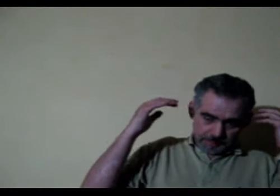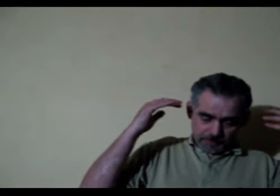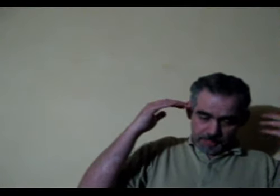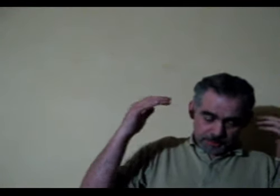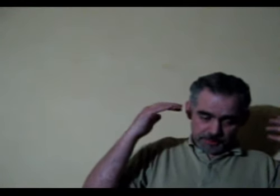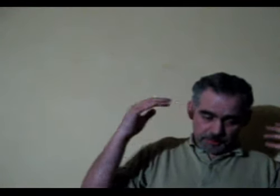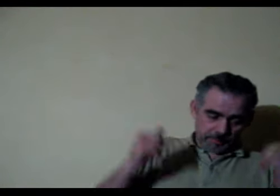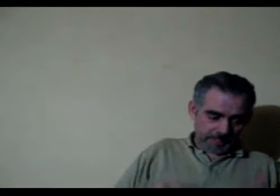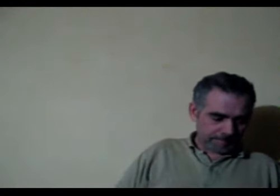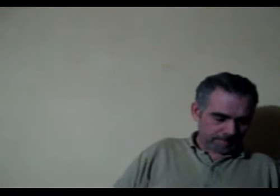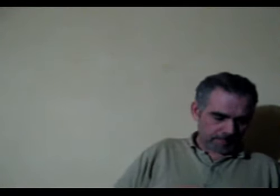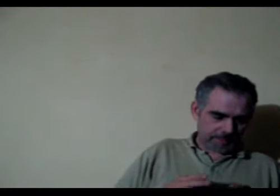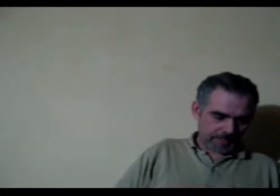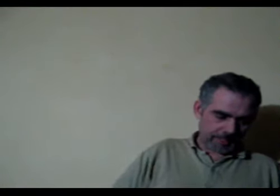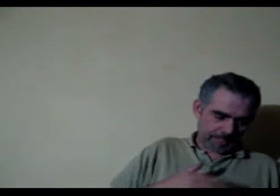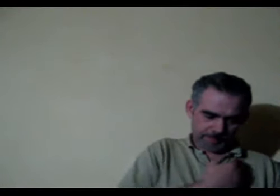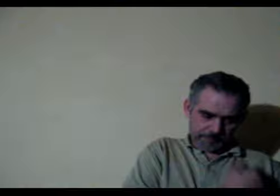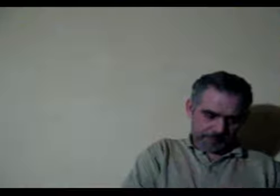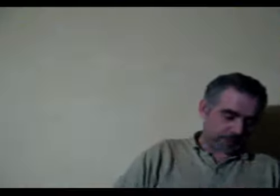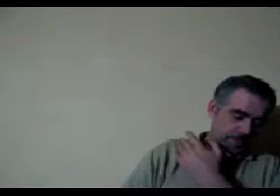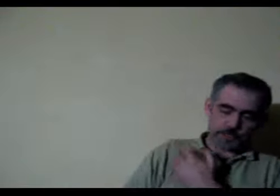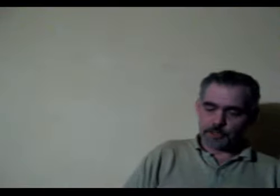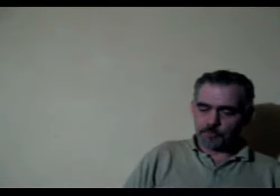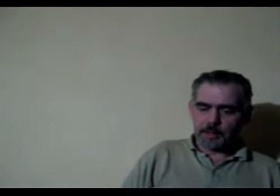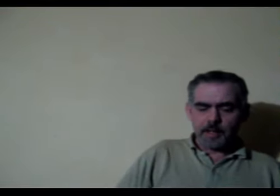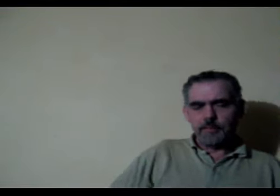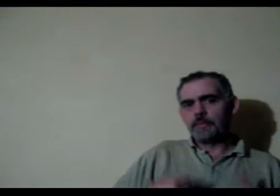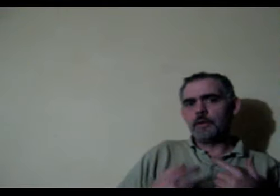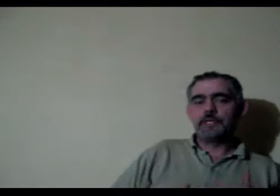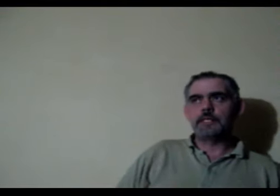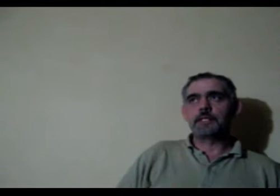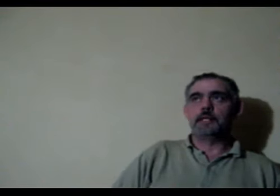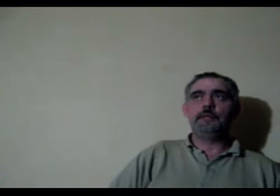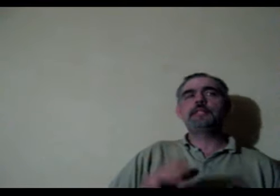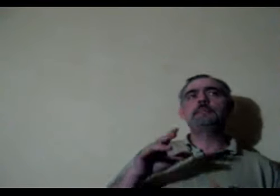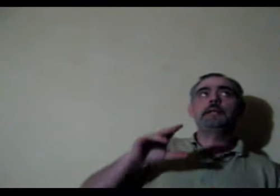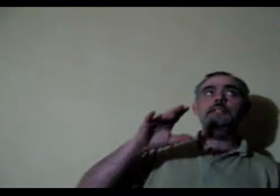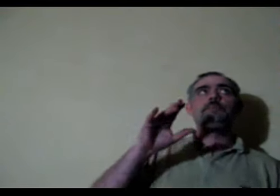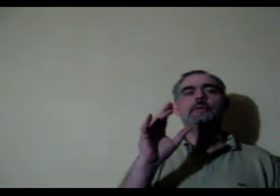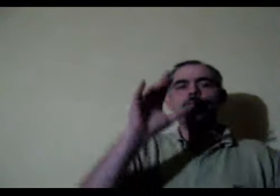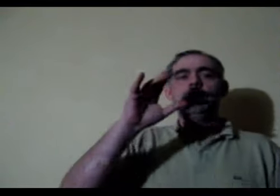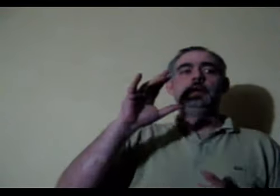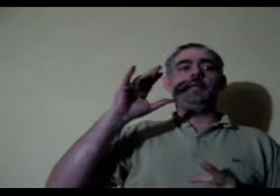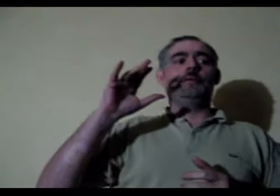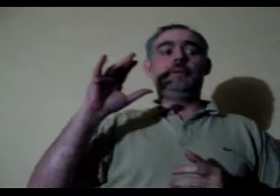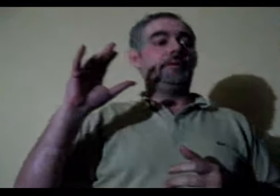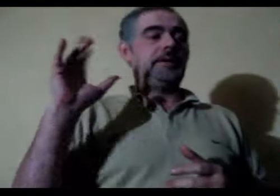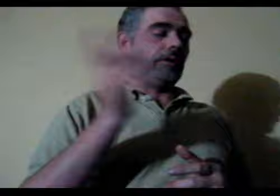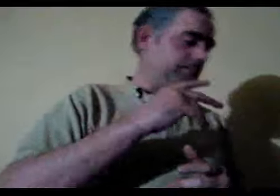the difference in hemispheres of the brain ok and the fact that it crosses over if you ever notice in society this is my conspiracy theory